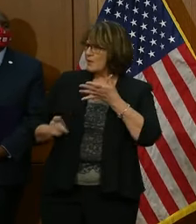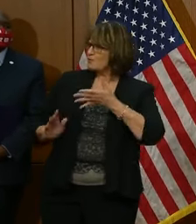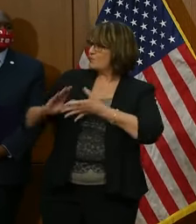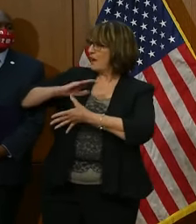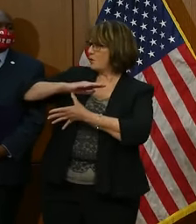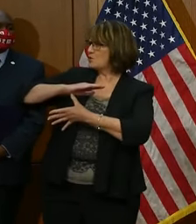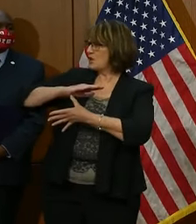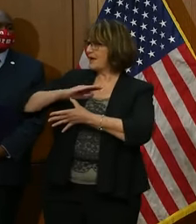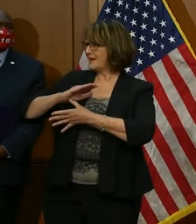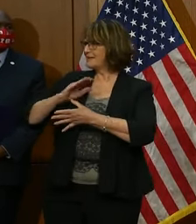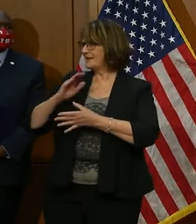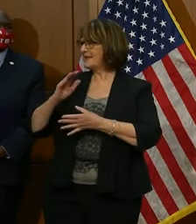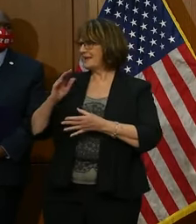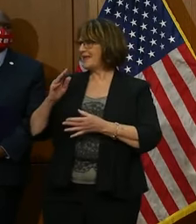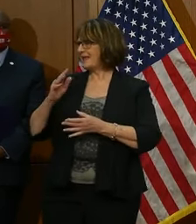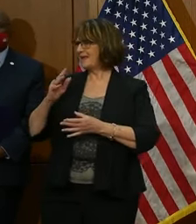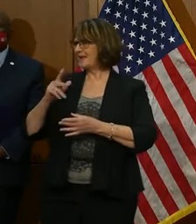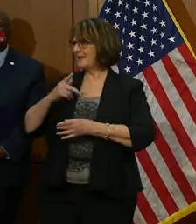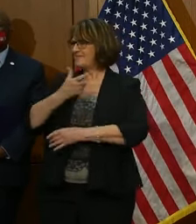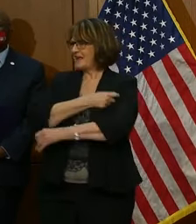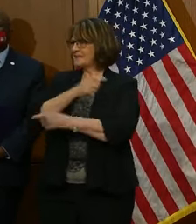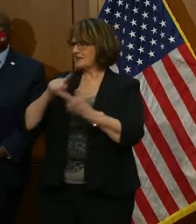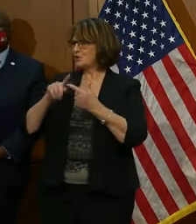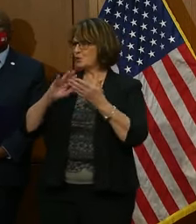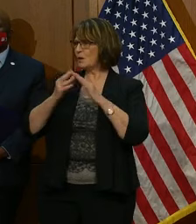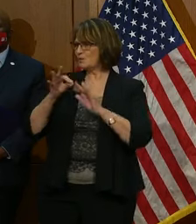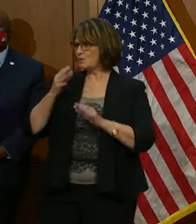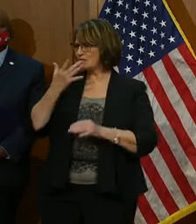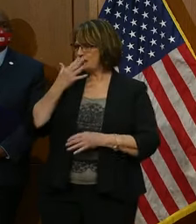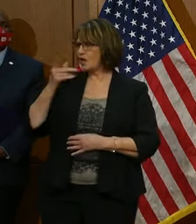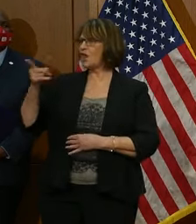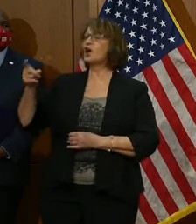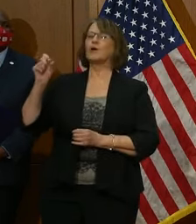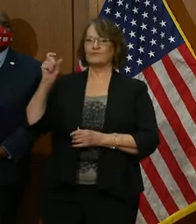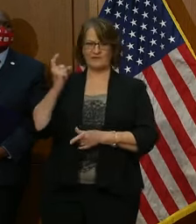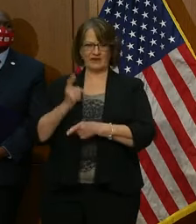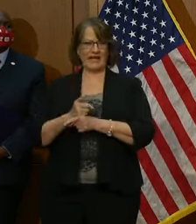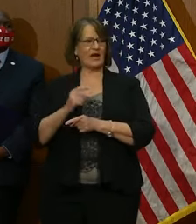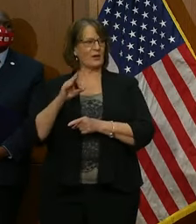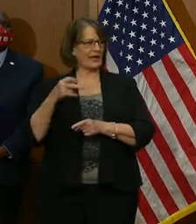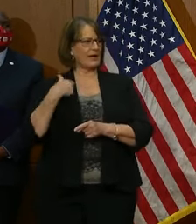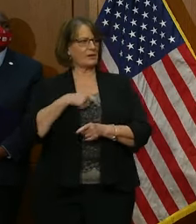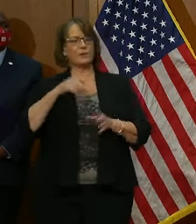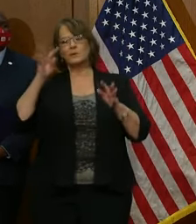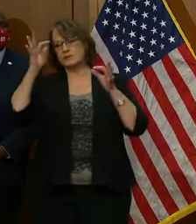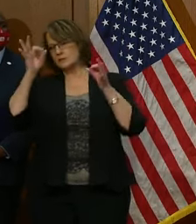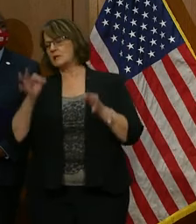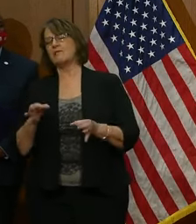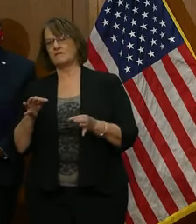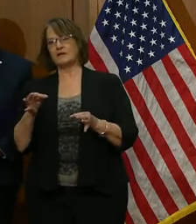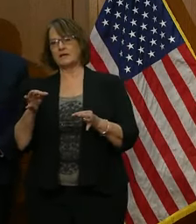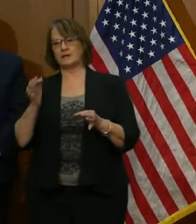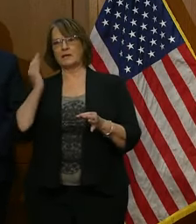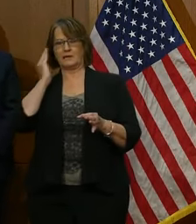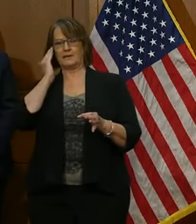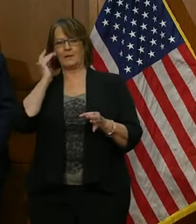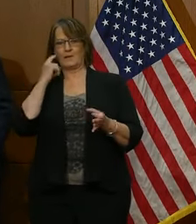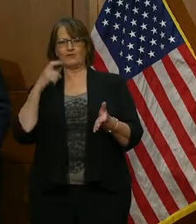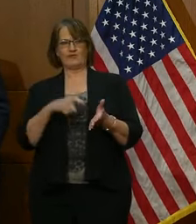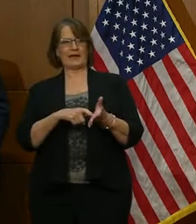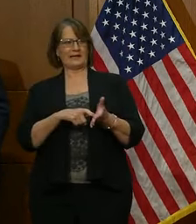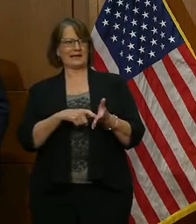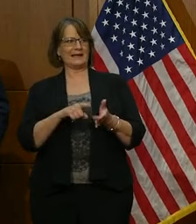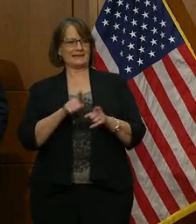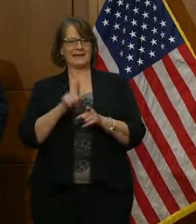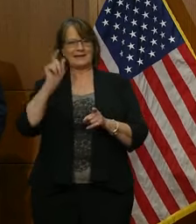getting vaccine to communities of color? Is that right? Okay. Well, we definitely recognize that, you know, as the governor